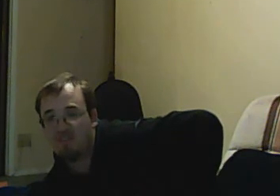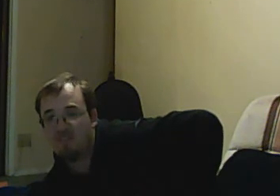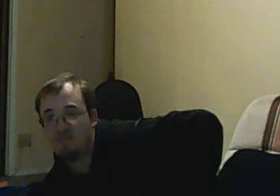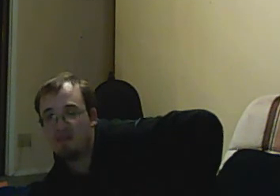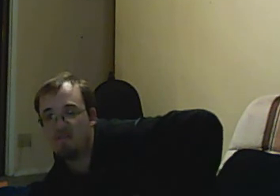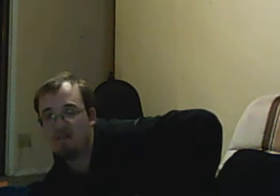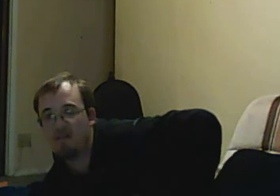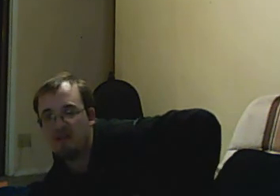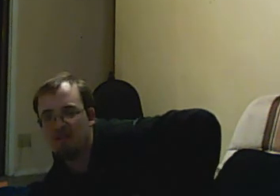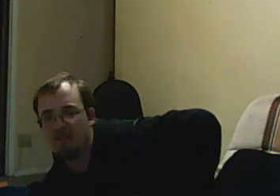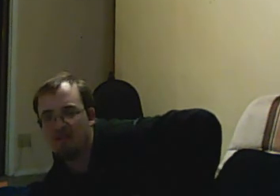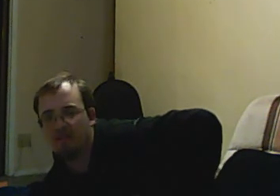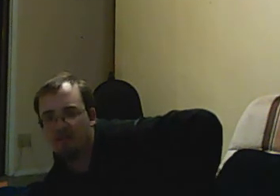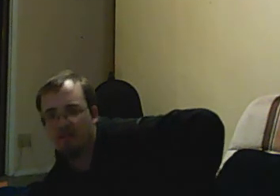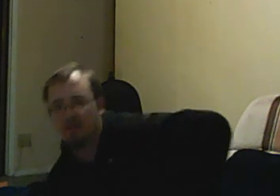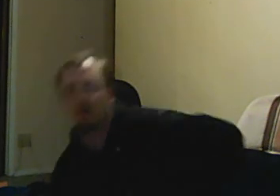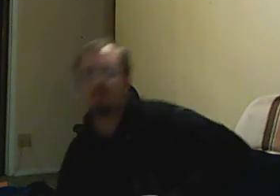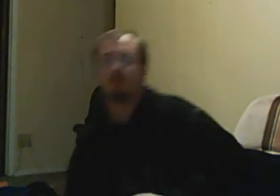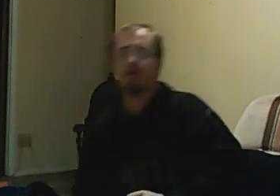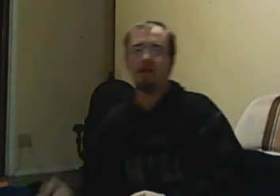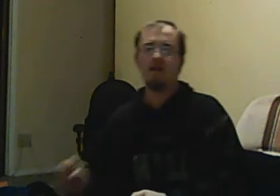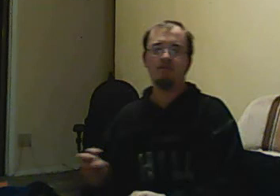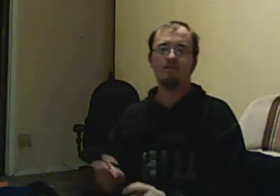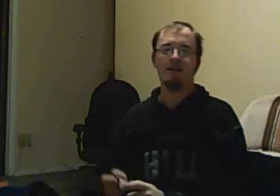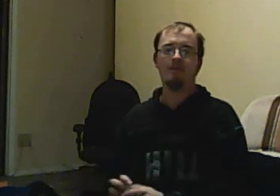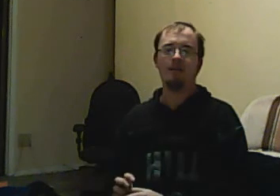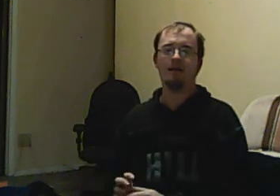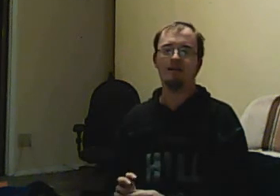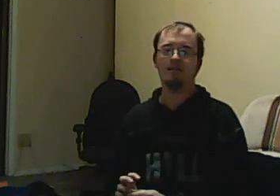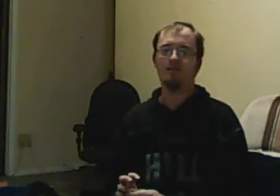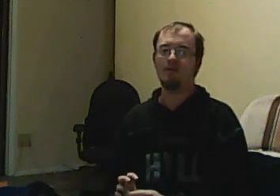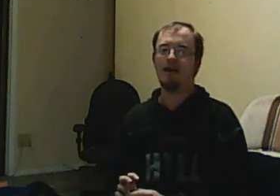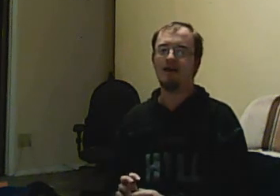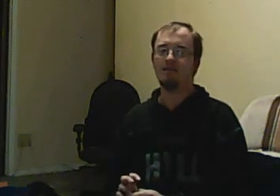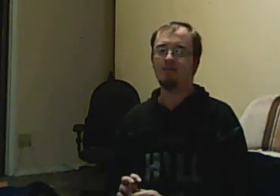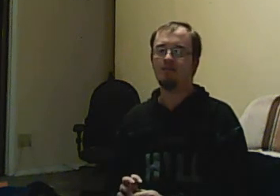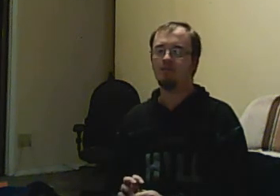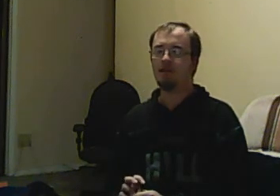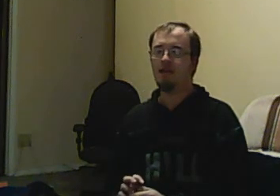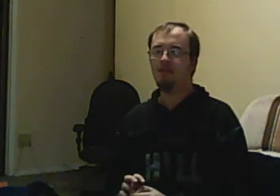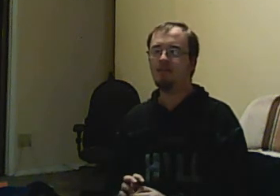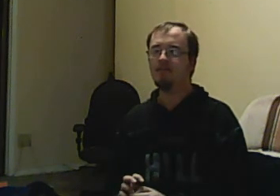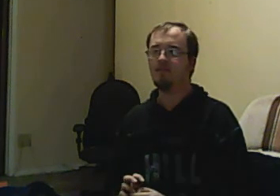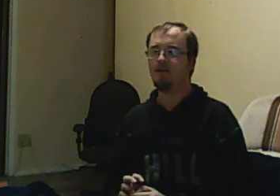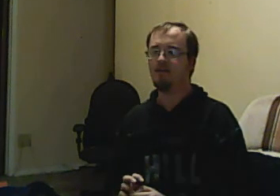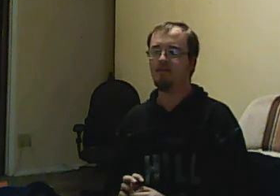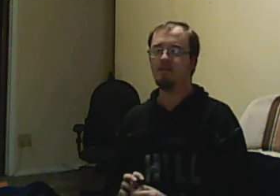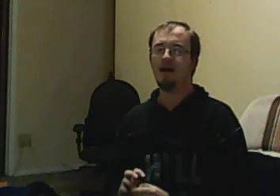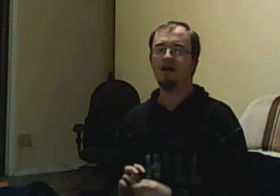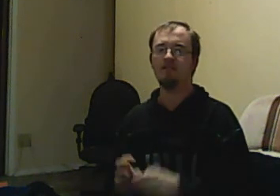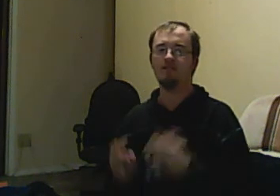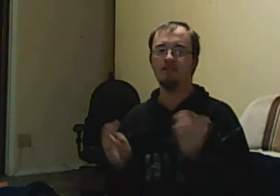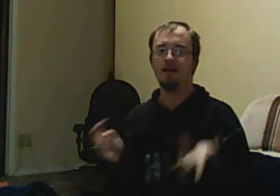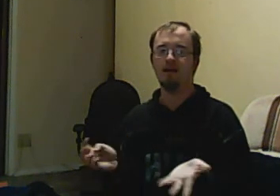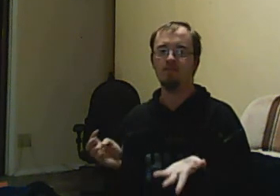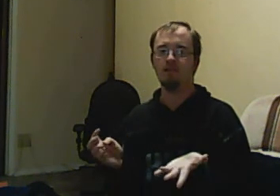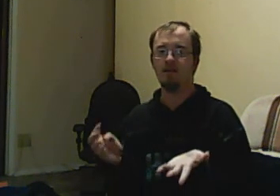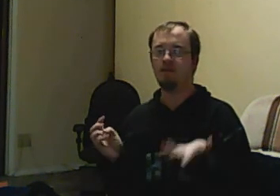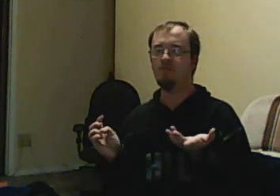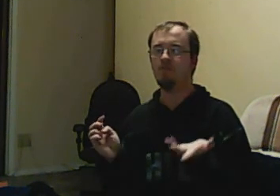So basically, that's all he has to say about it. So yeah, this guy took the time to interview